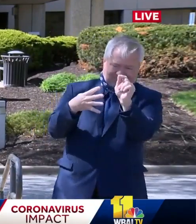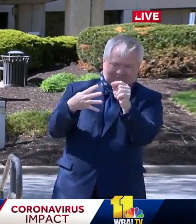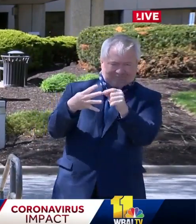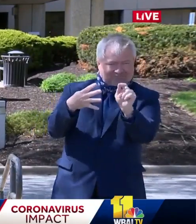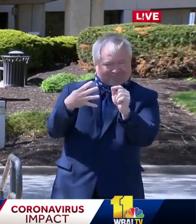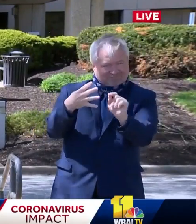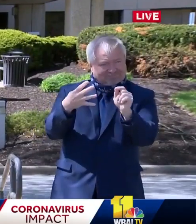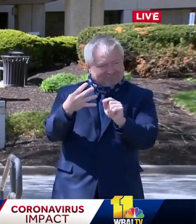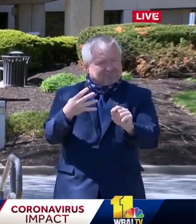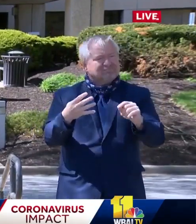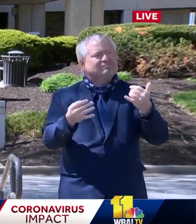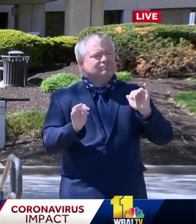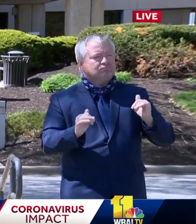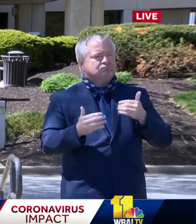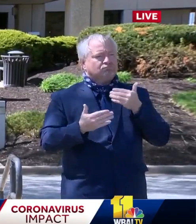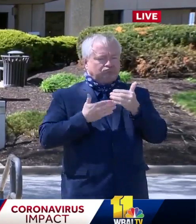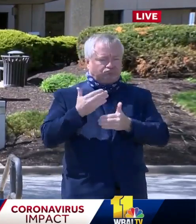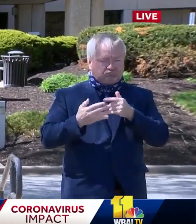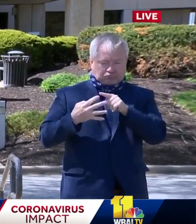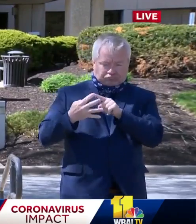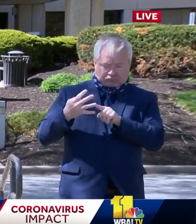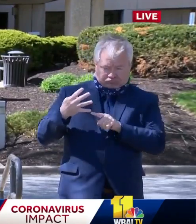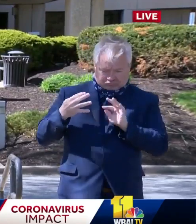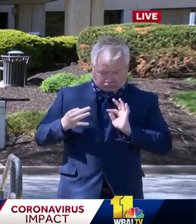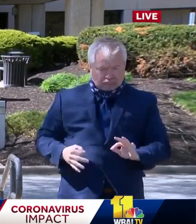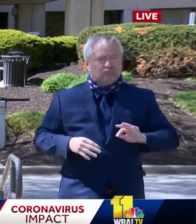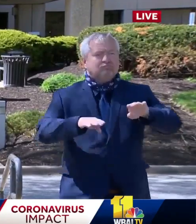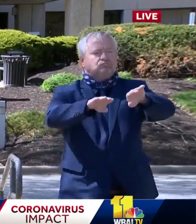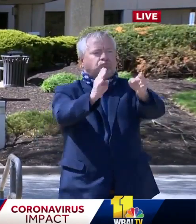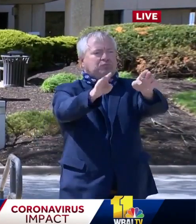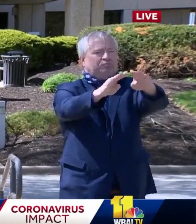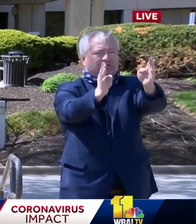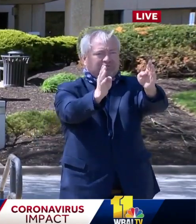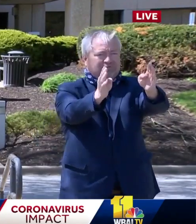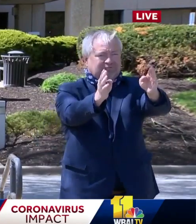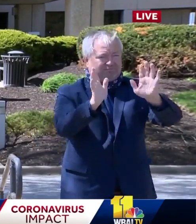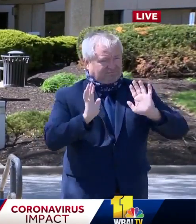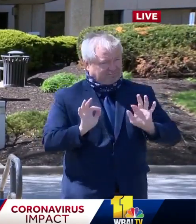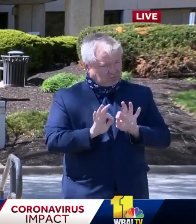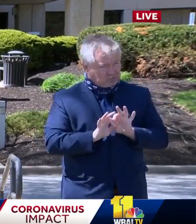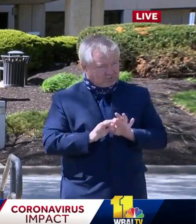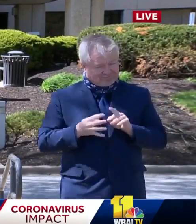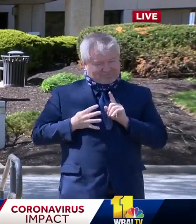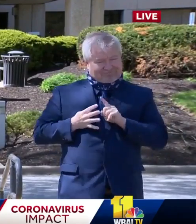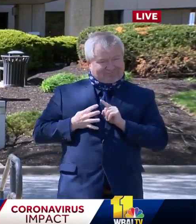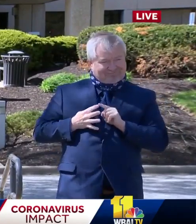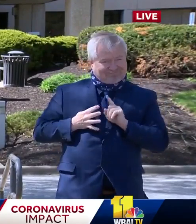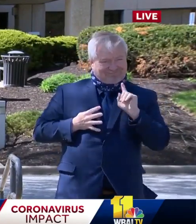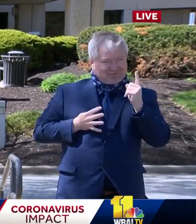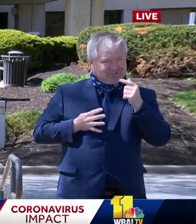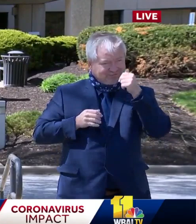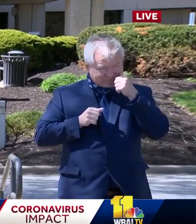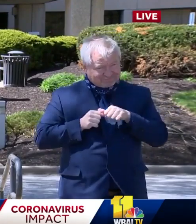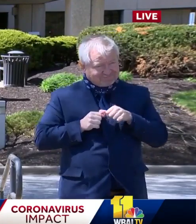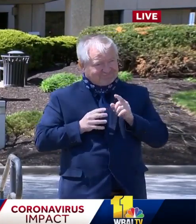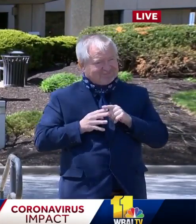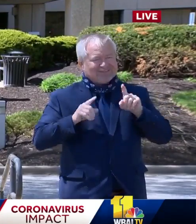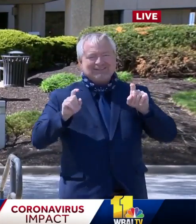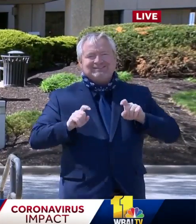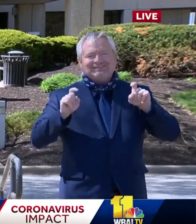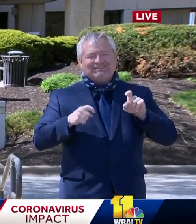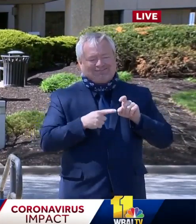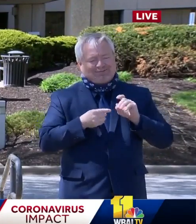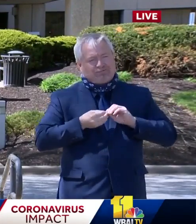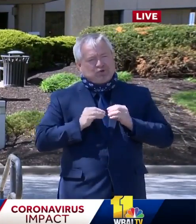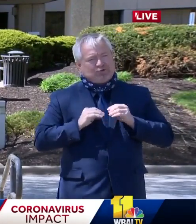be in position to begin lifting restrictions. First, expanding our testing capacity. Second,